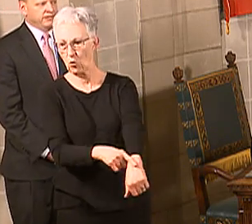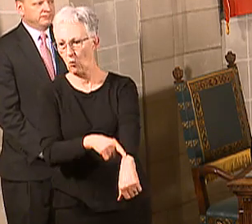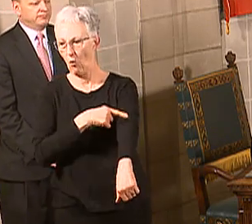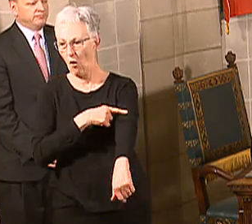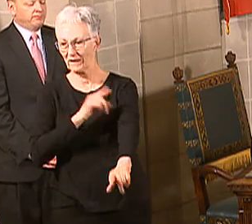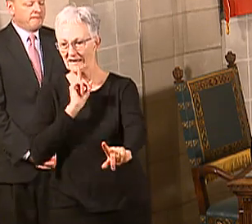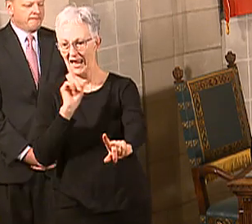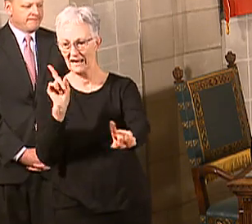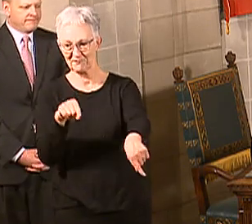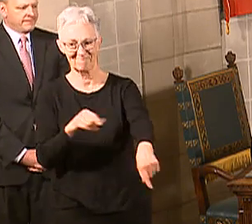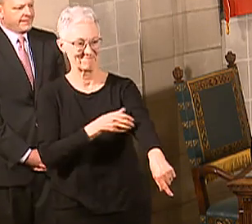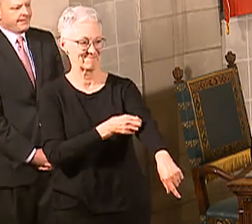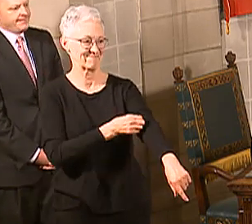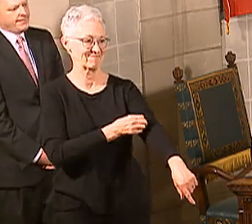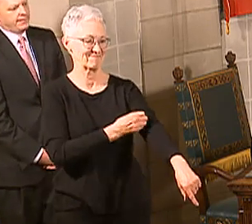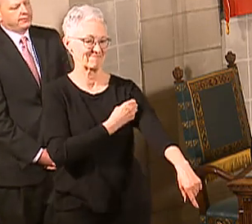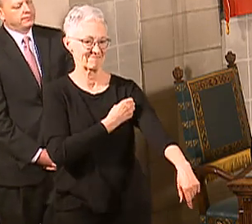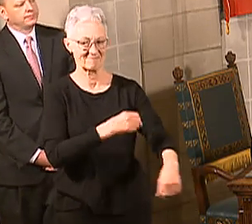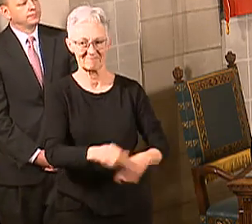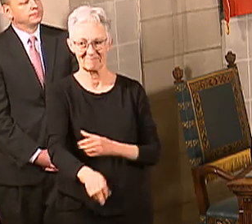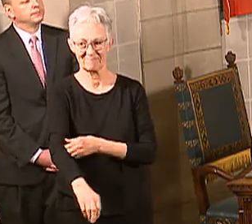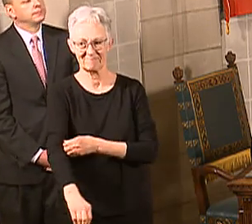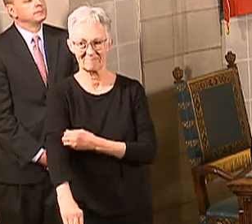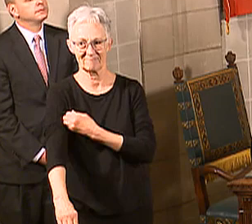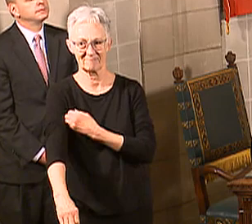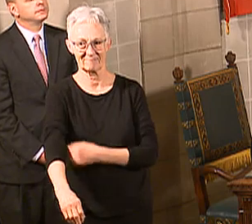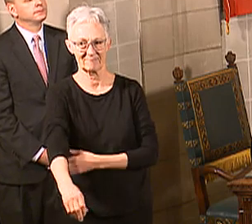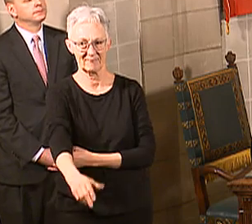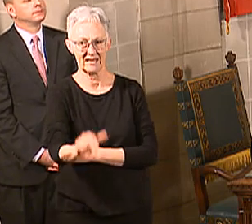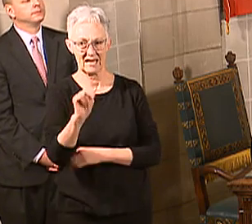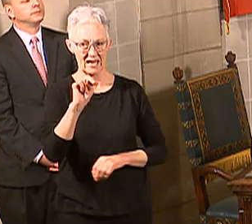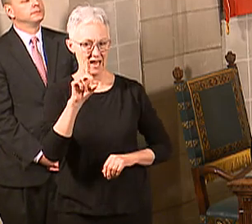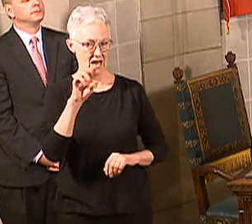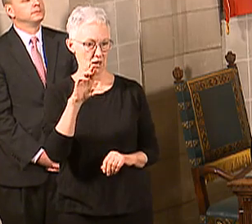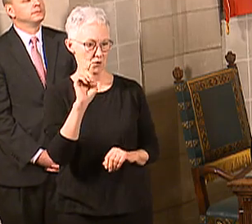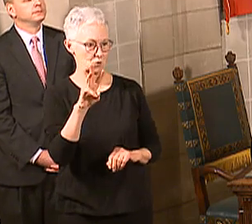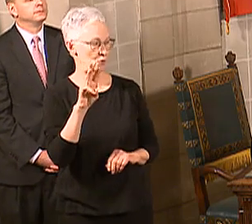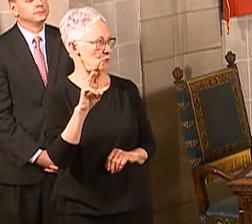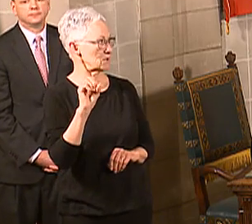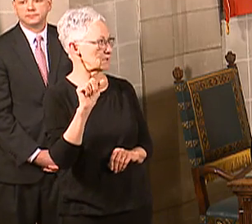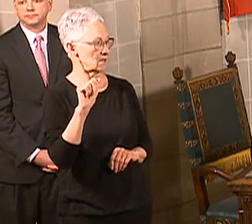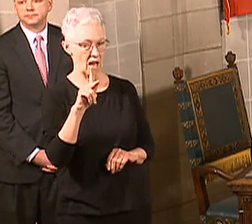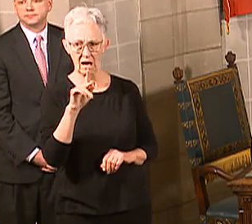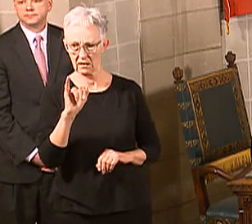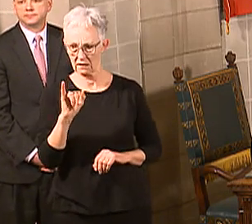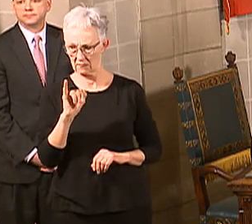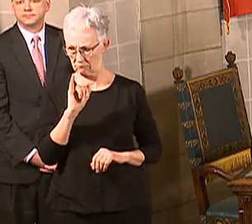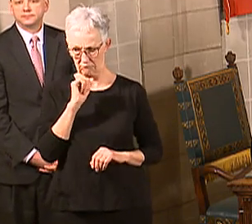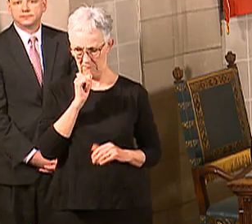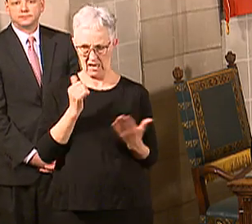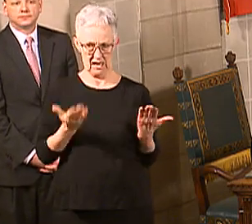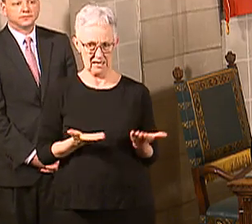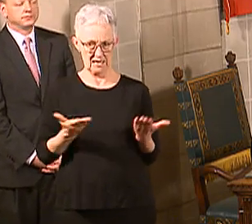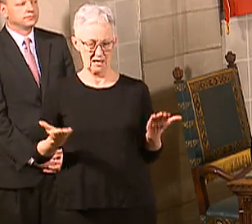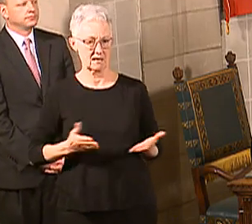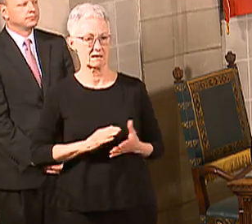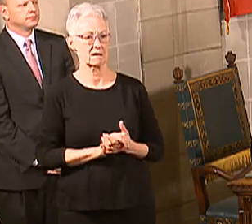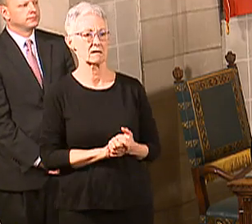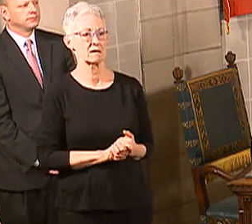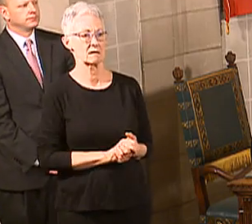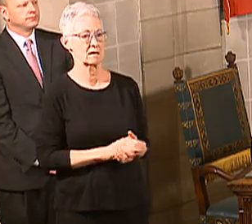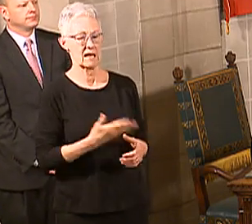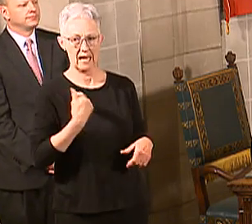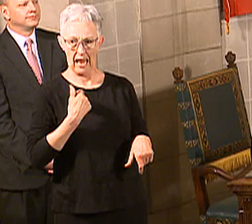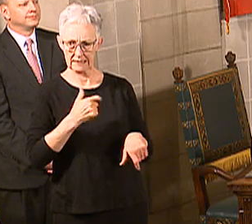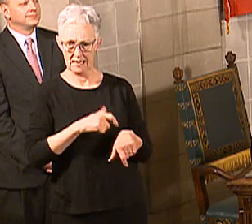Andrew was looking for. All right, next we're going to Andrew Osaki from KETV, who, Andrew, you're not here, right? Okay, I don't see him. Last time he cheated and